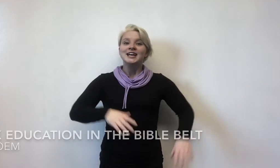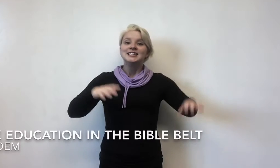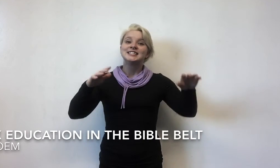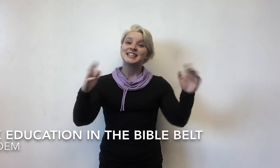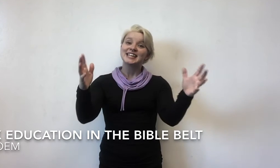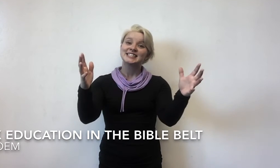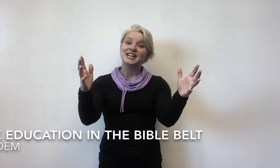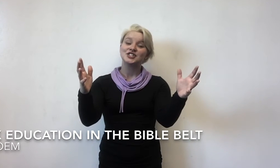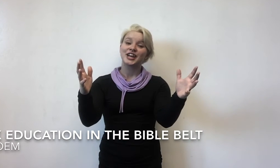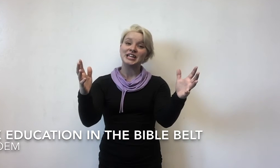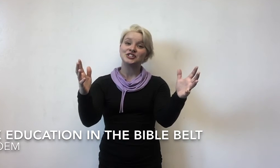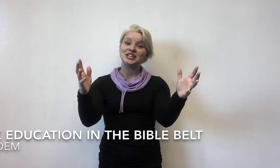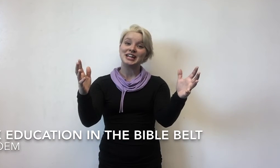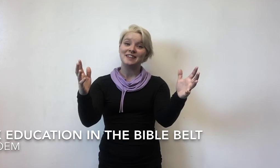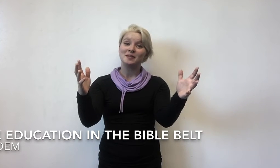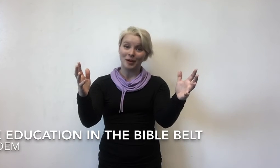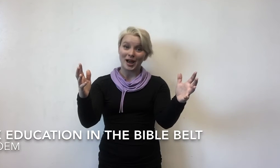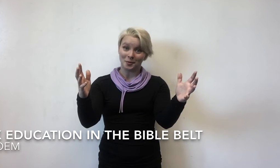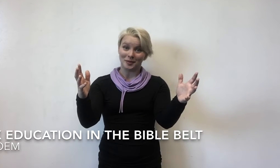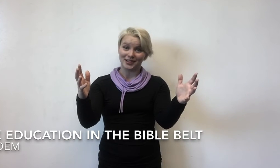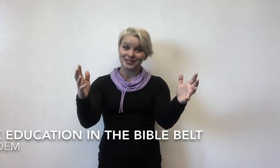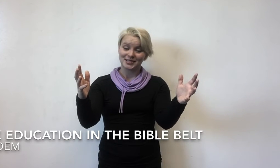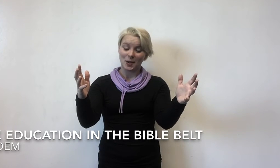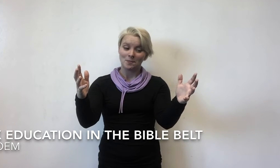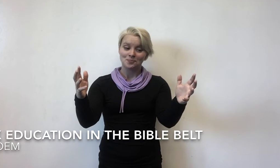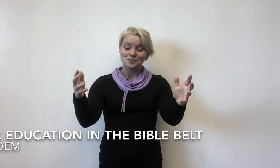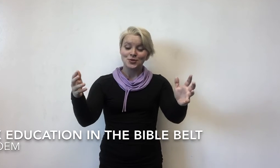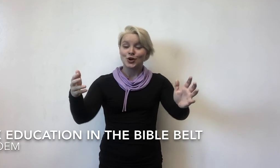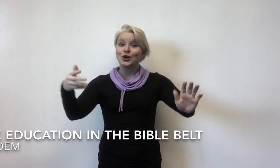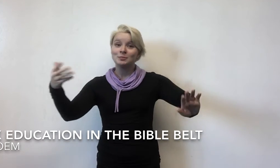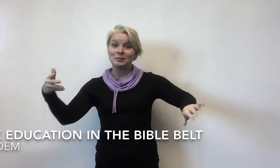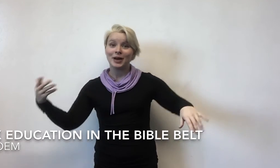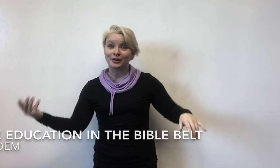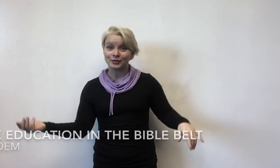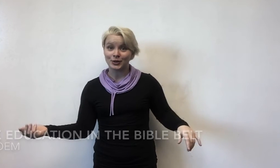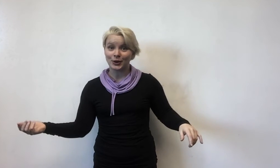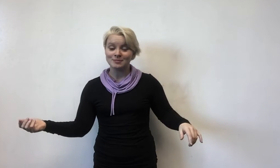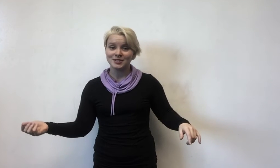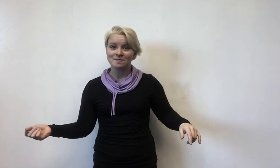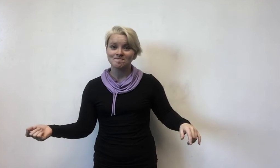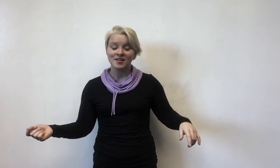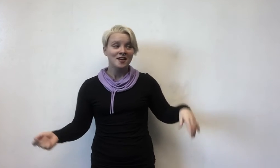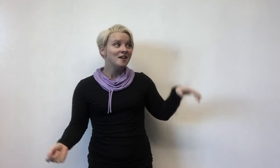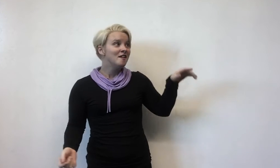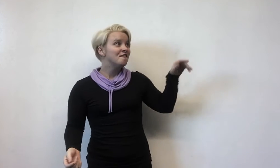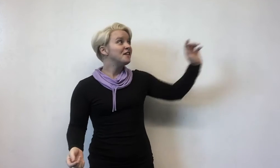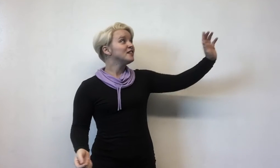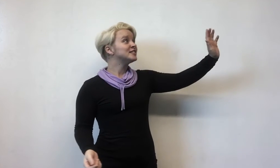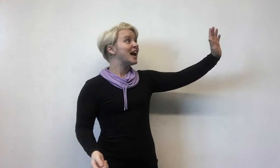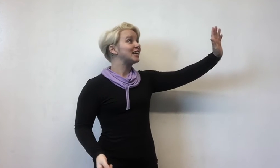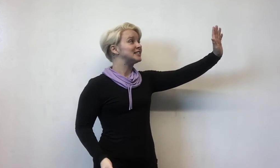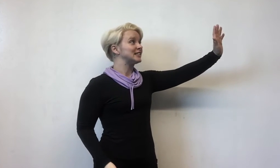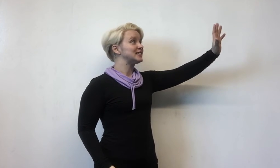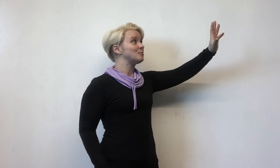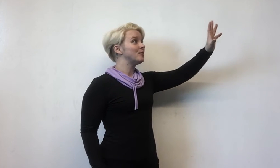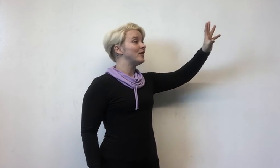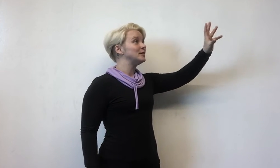Sex education in the Bible Belt. Could be better termed, fear tactics to prevent